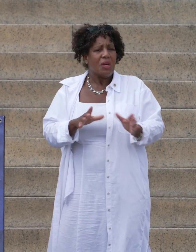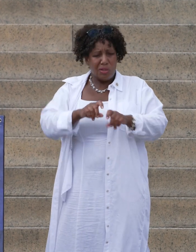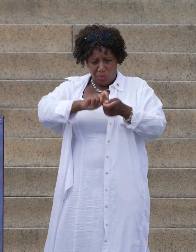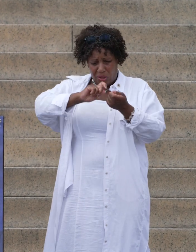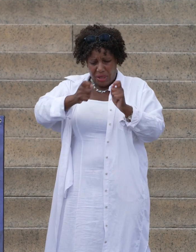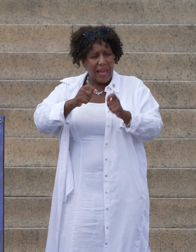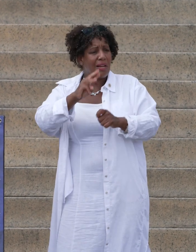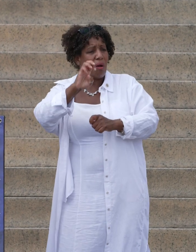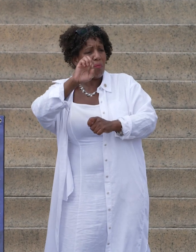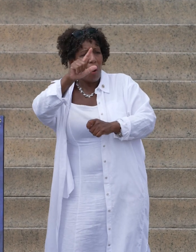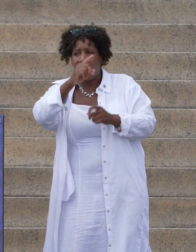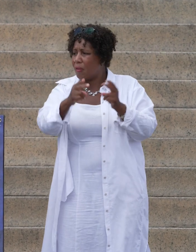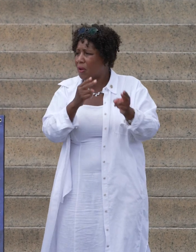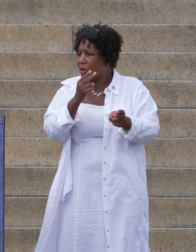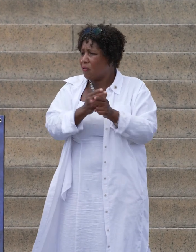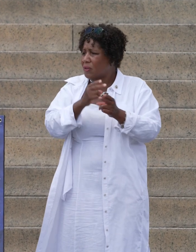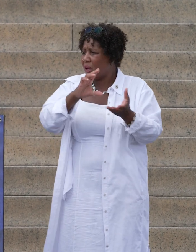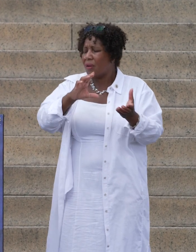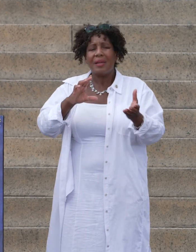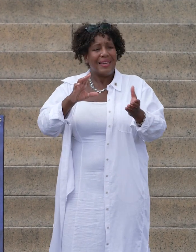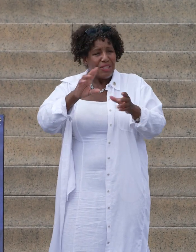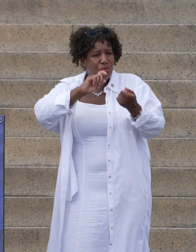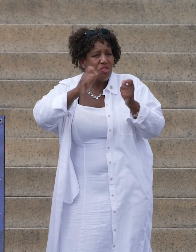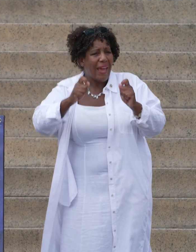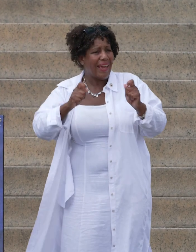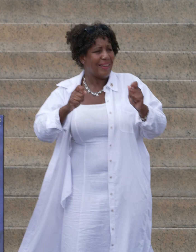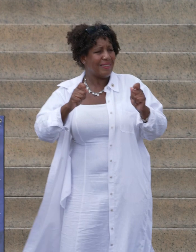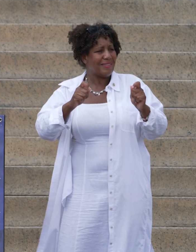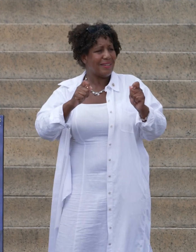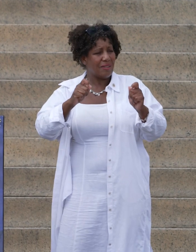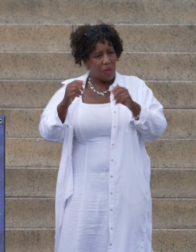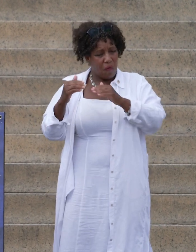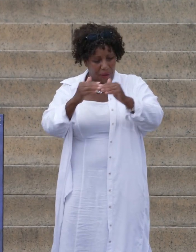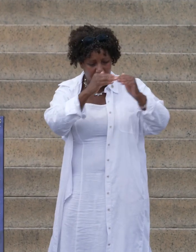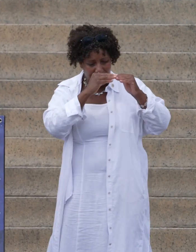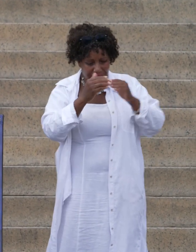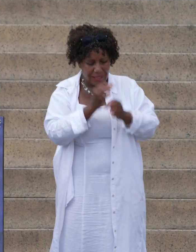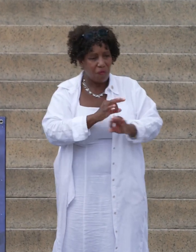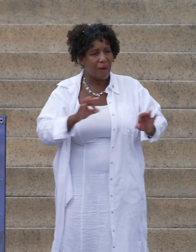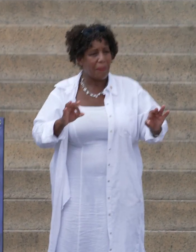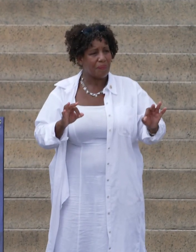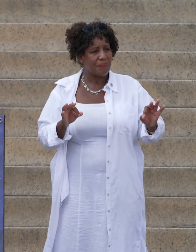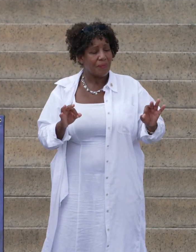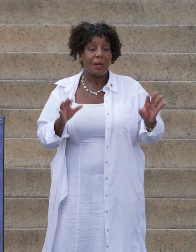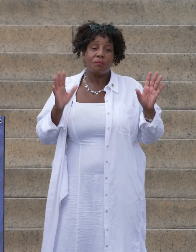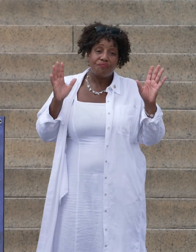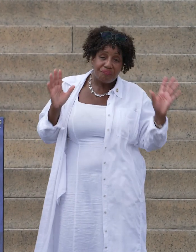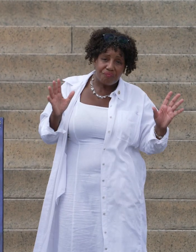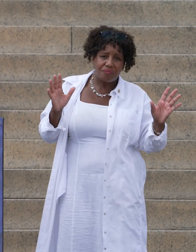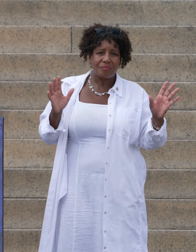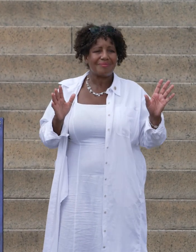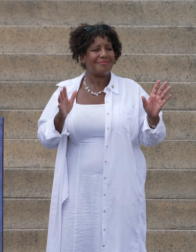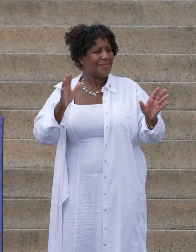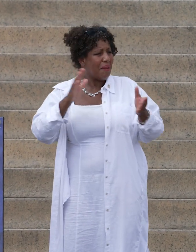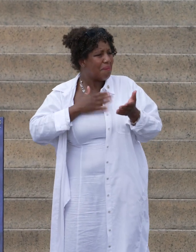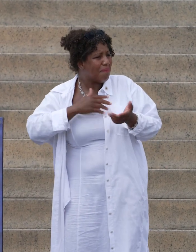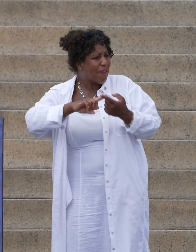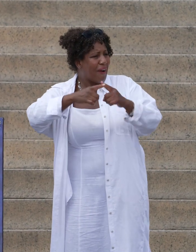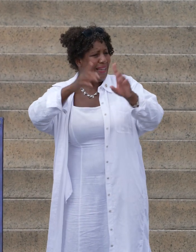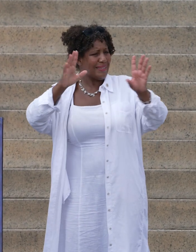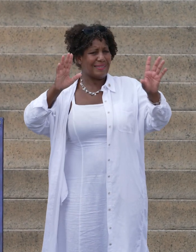moral universe, the arc of the moral universe, towards justice and freedom. So, my friends,